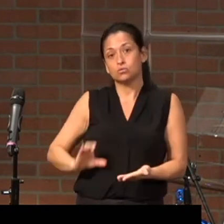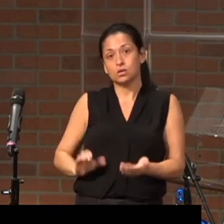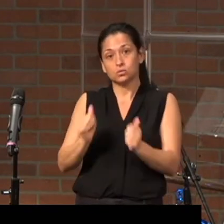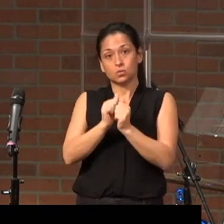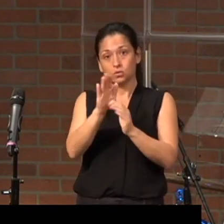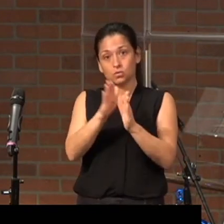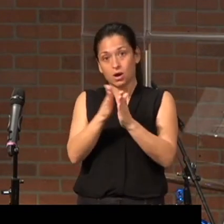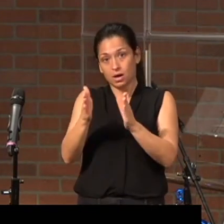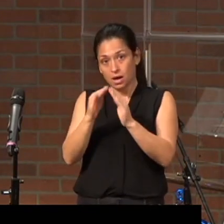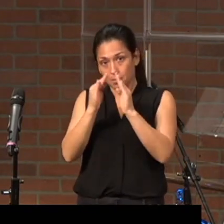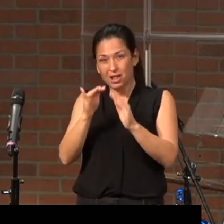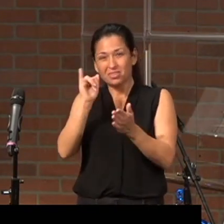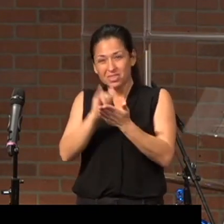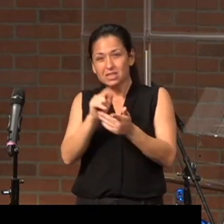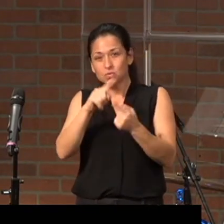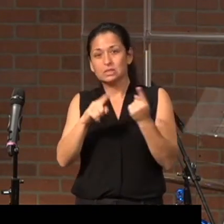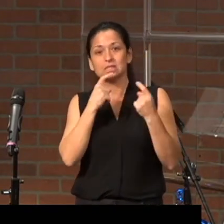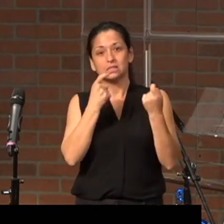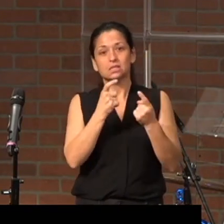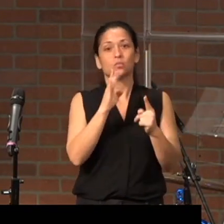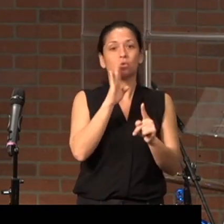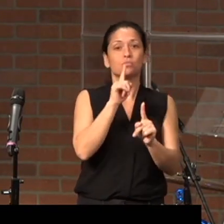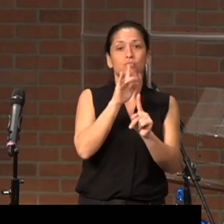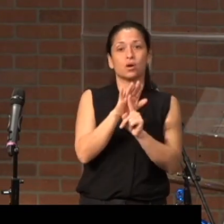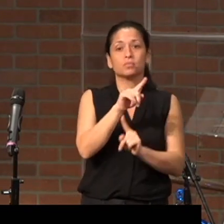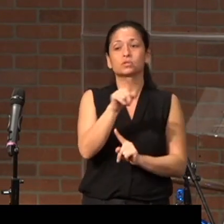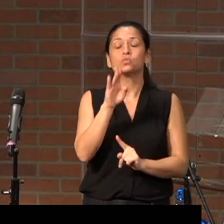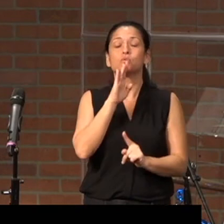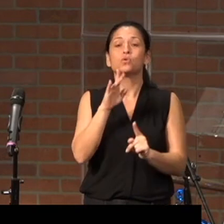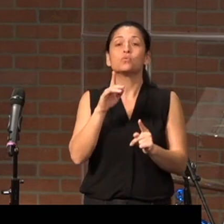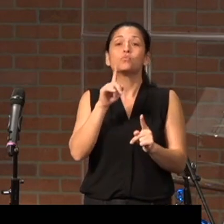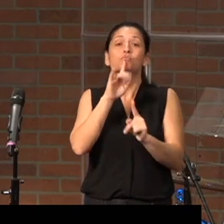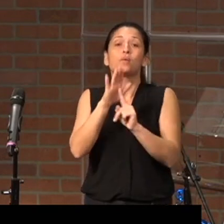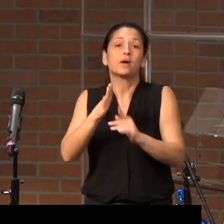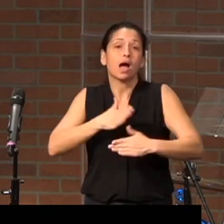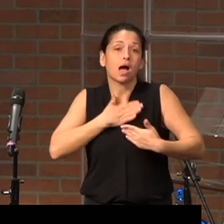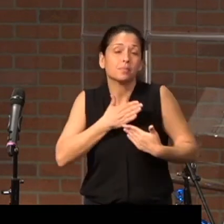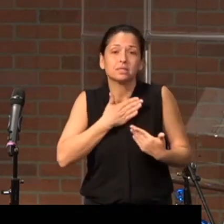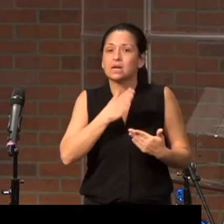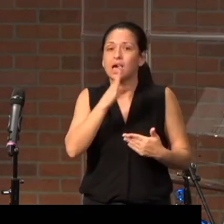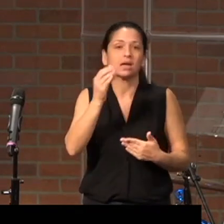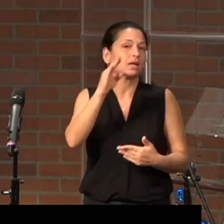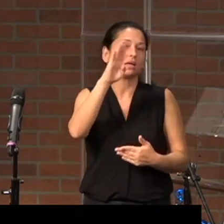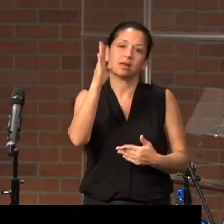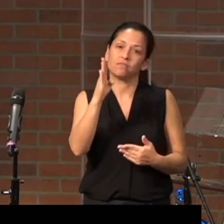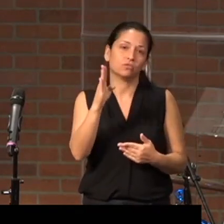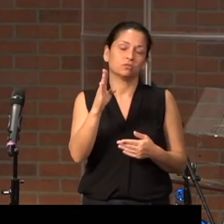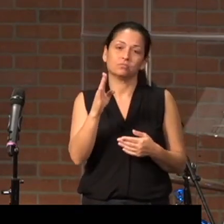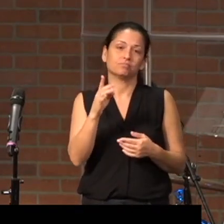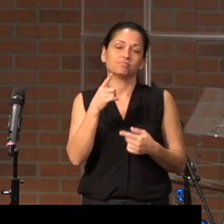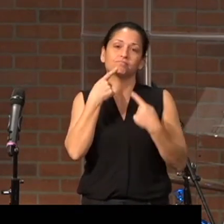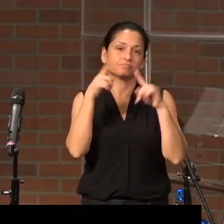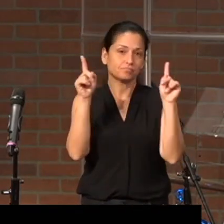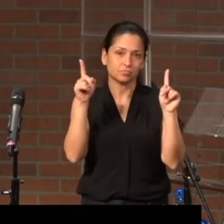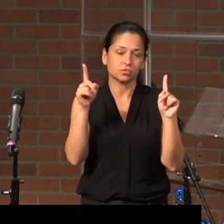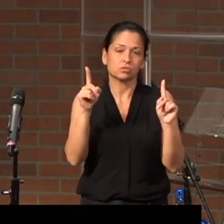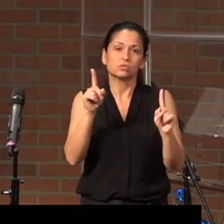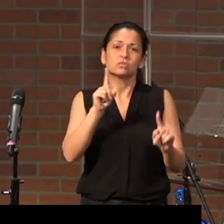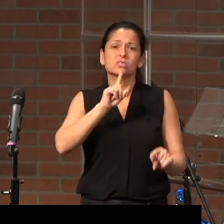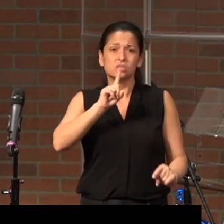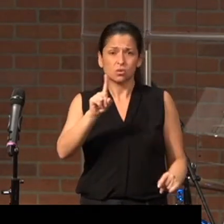That is what sin promises. It promises happiness and it never delivers. And so,